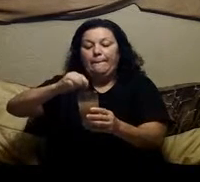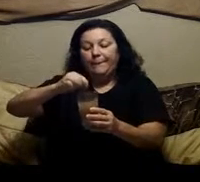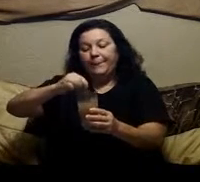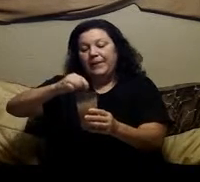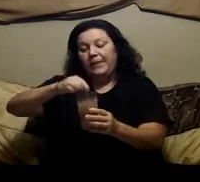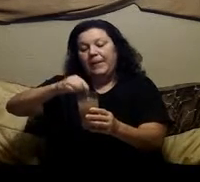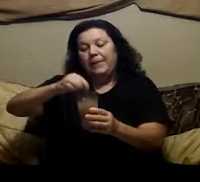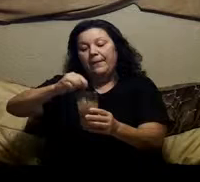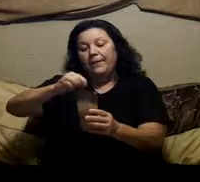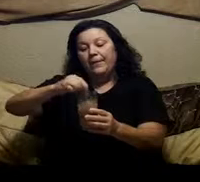In there